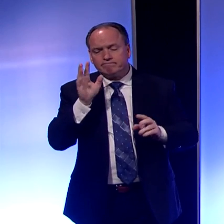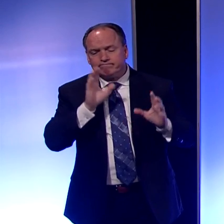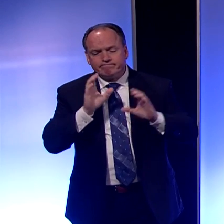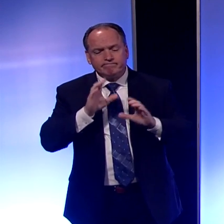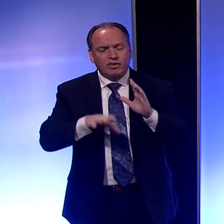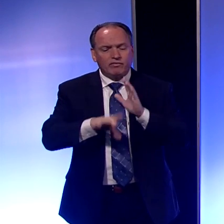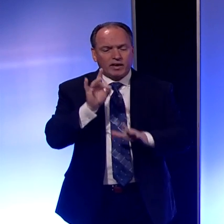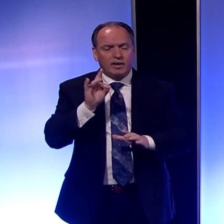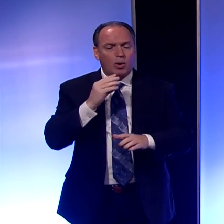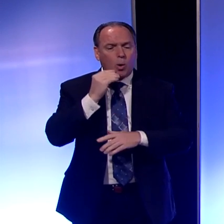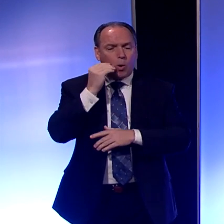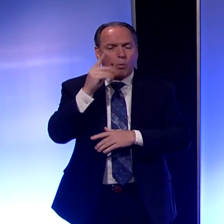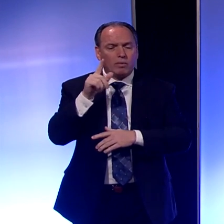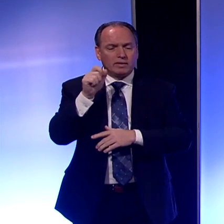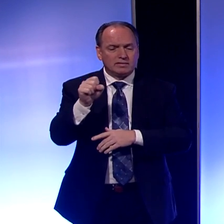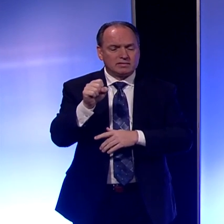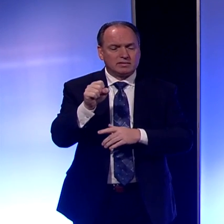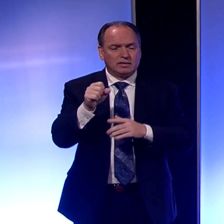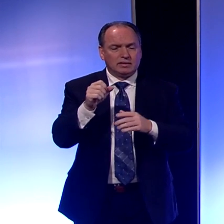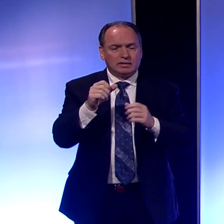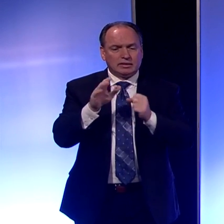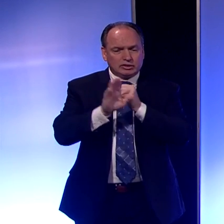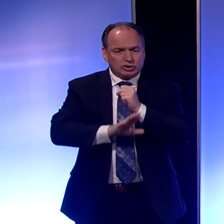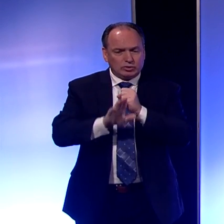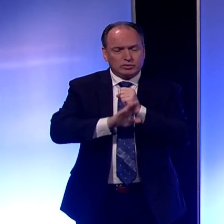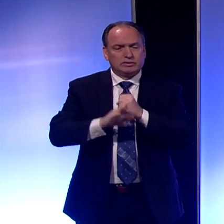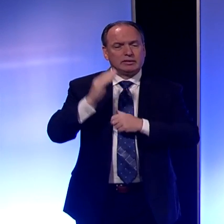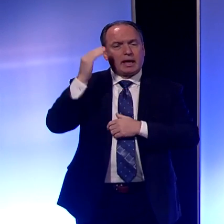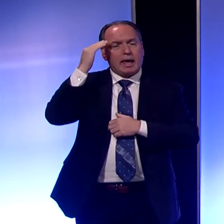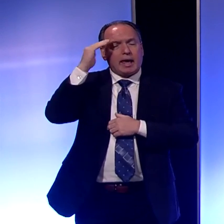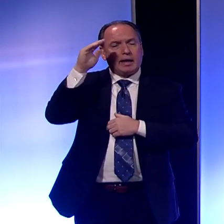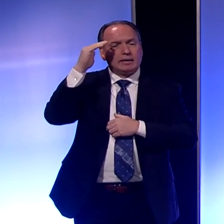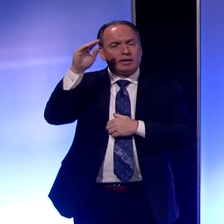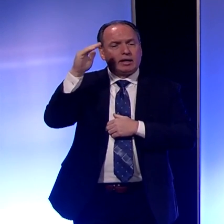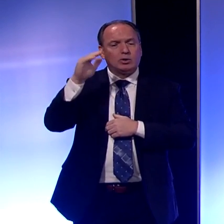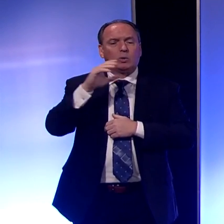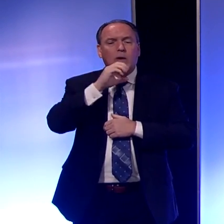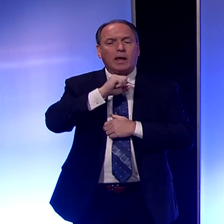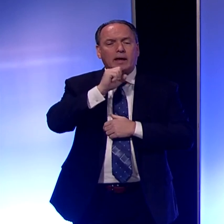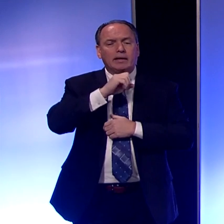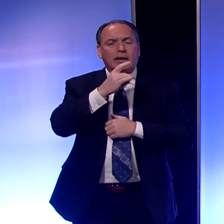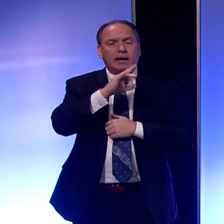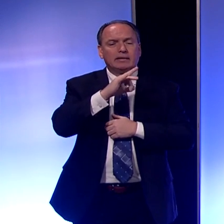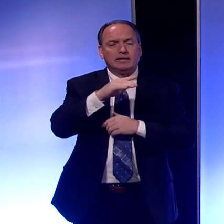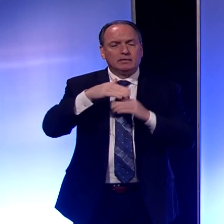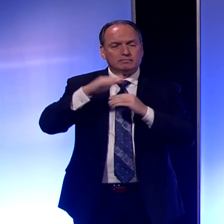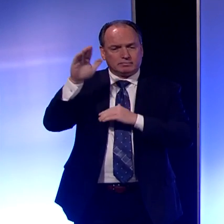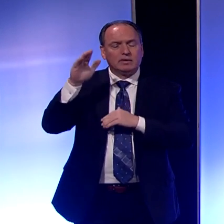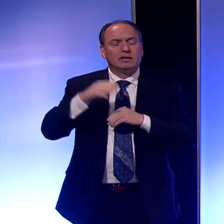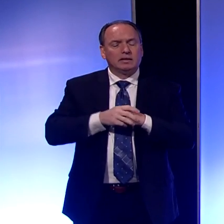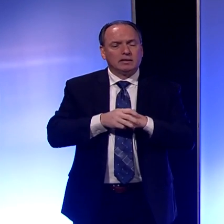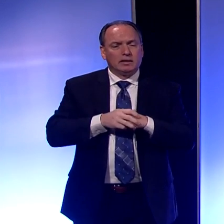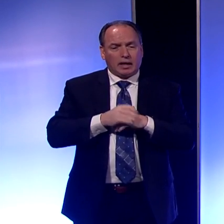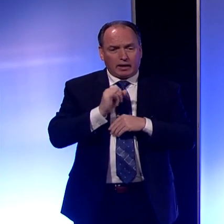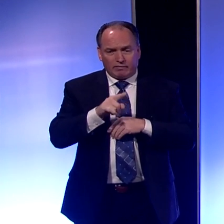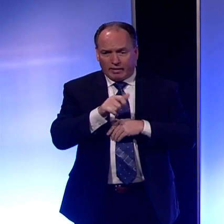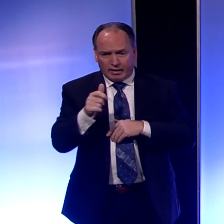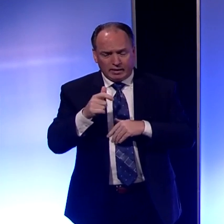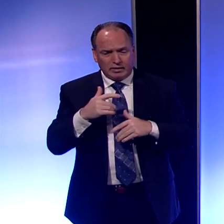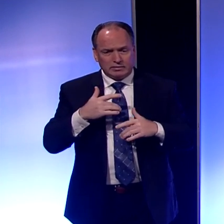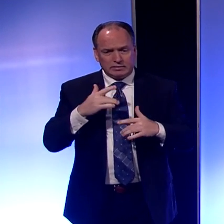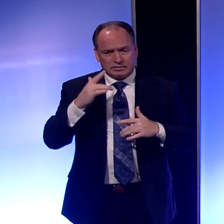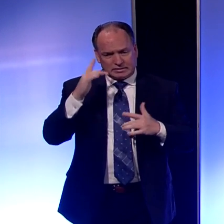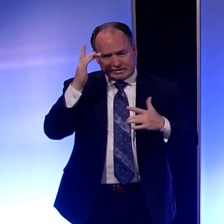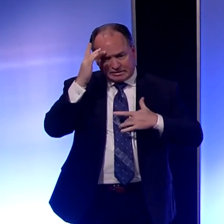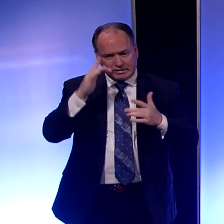This would be adults 18 years or older. And we ask that anyone with an underlying health problem or who